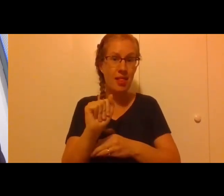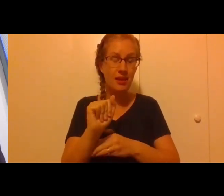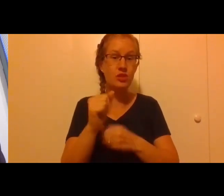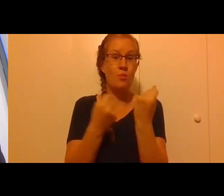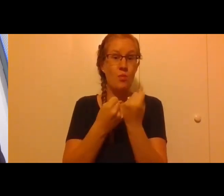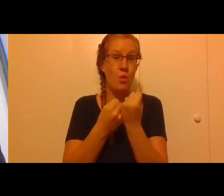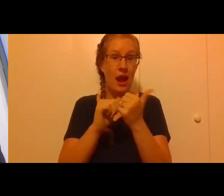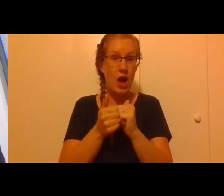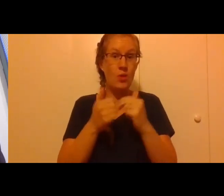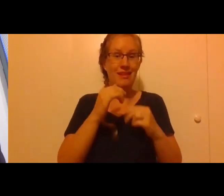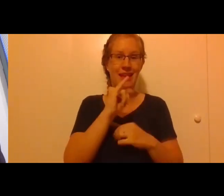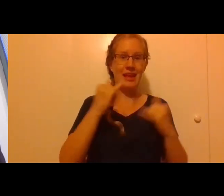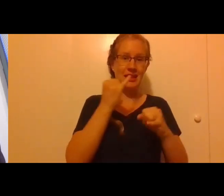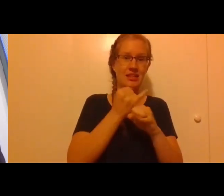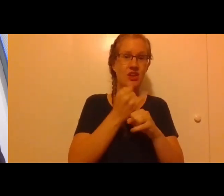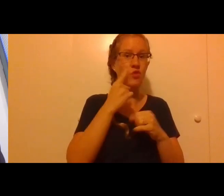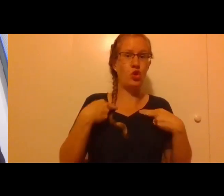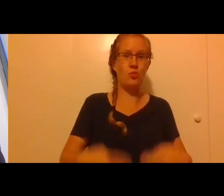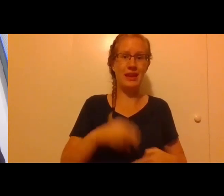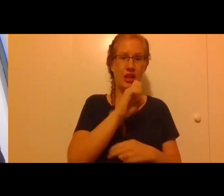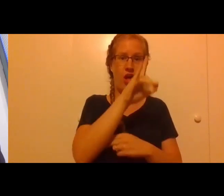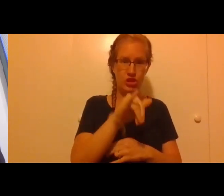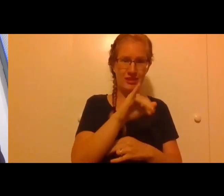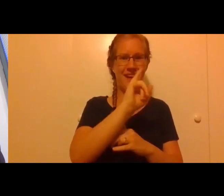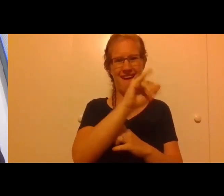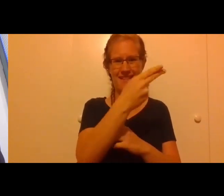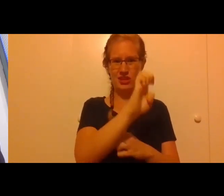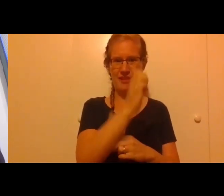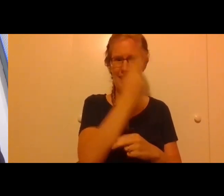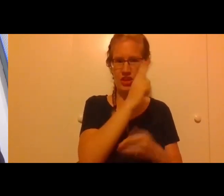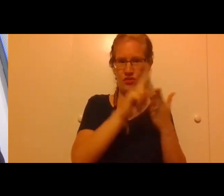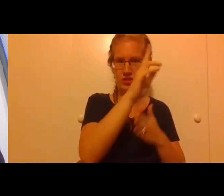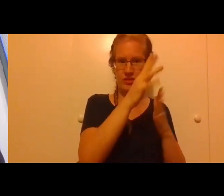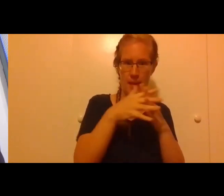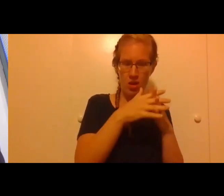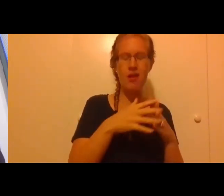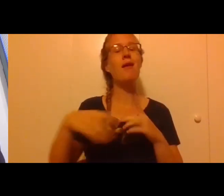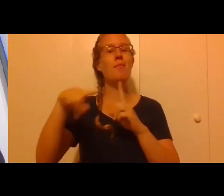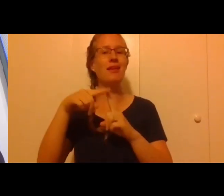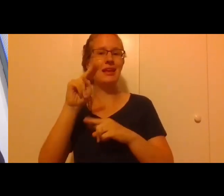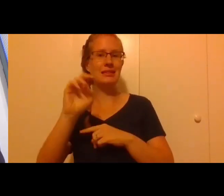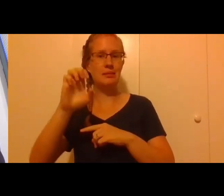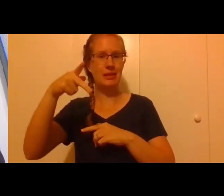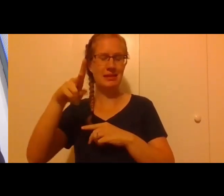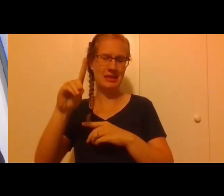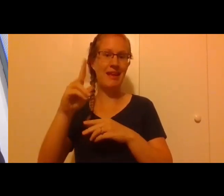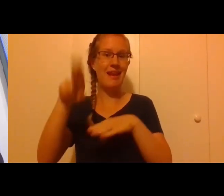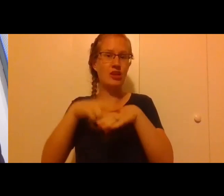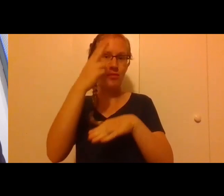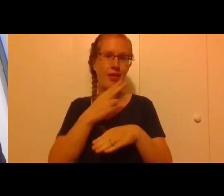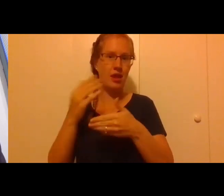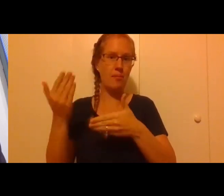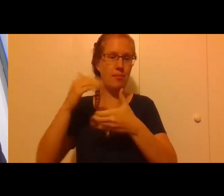Institute for Human Ecology at the Catholic University of America and the National Catholic Partnership on Disability. We are so grateful that you